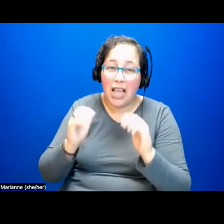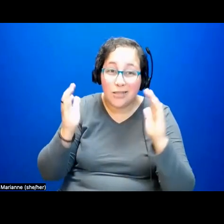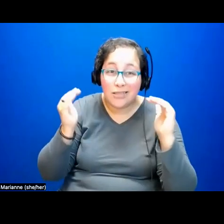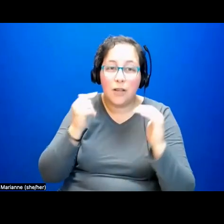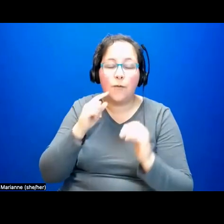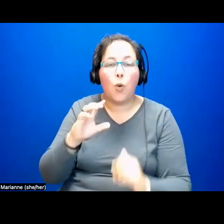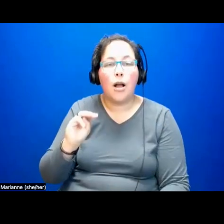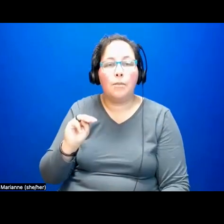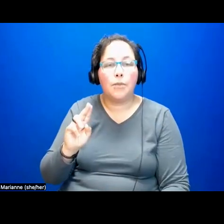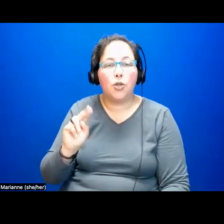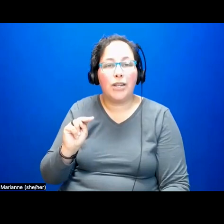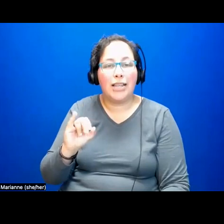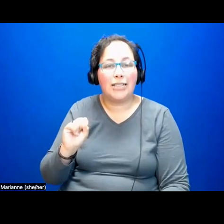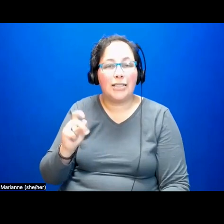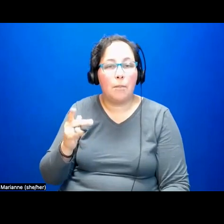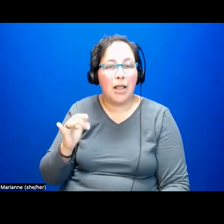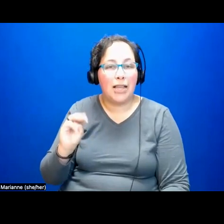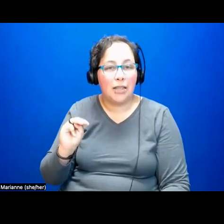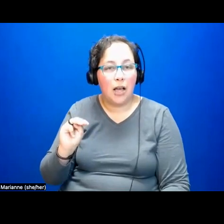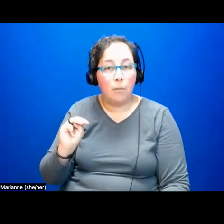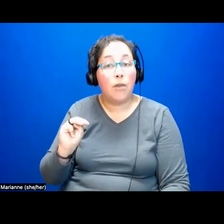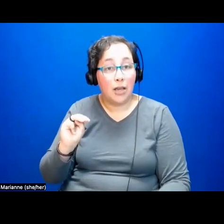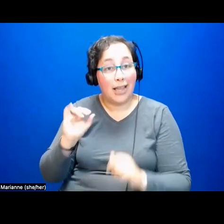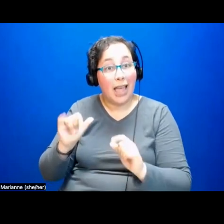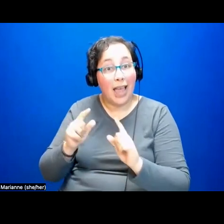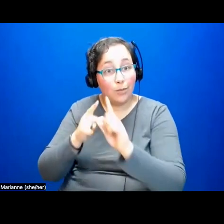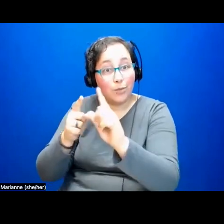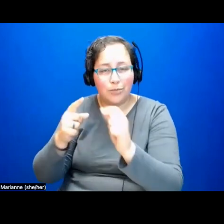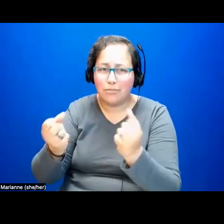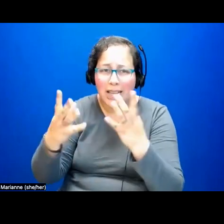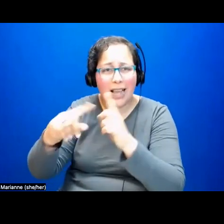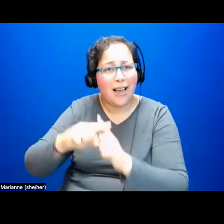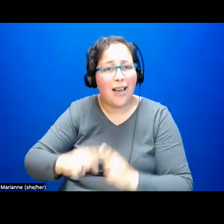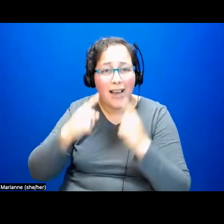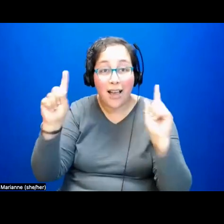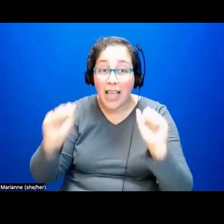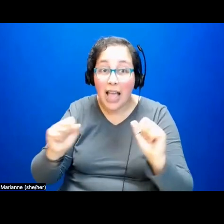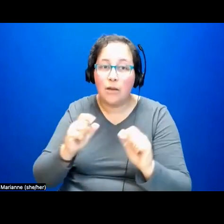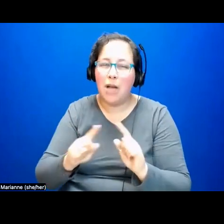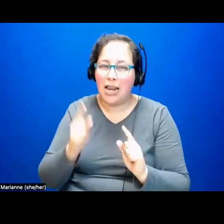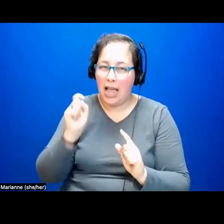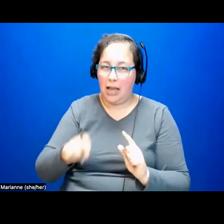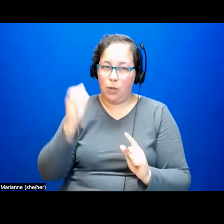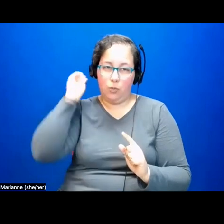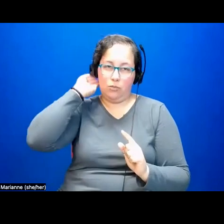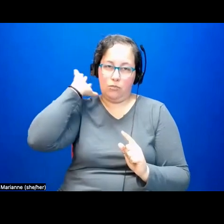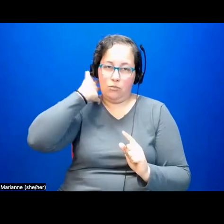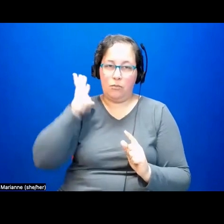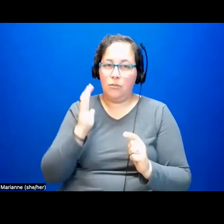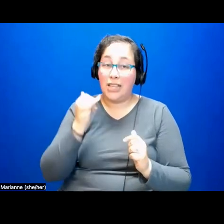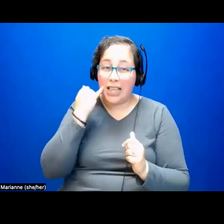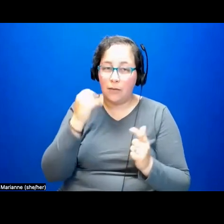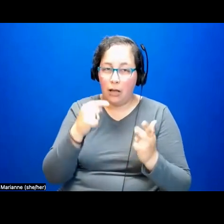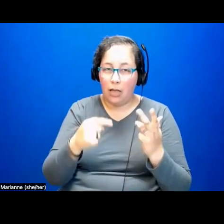potential limits or pitfalls of the municipalist project. So hopefully we'll have time to come back to that today, if not in later sessions.